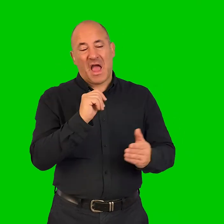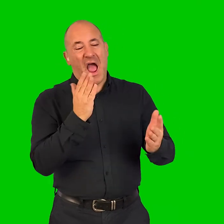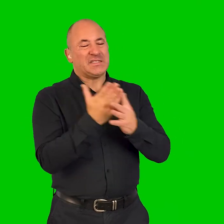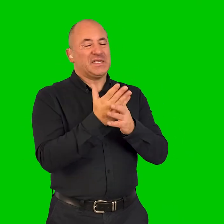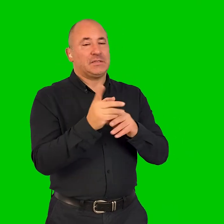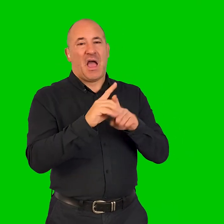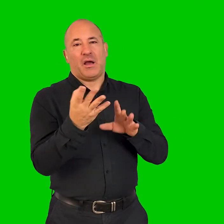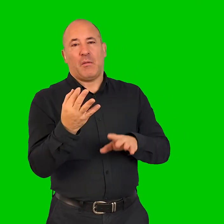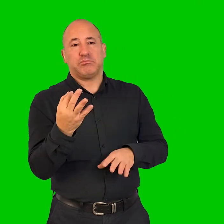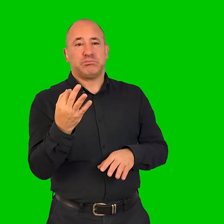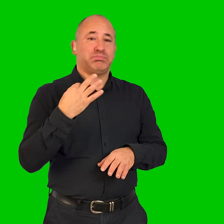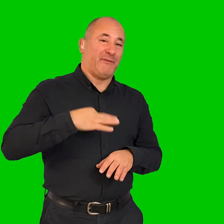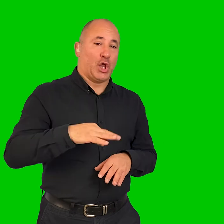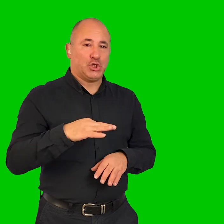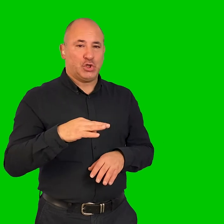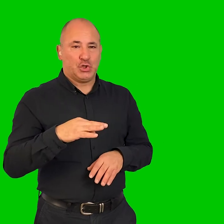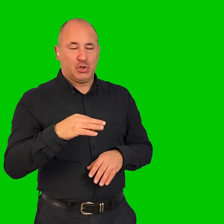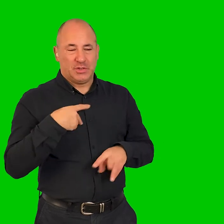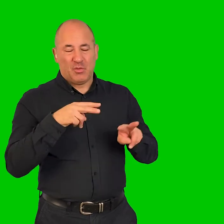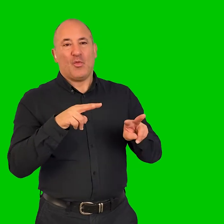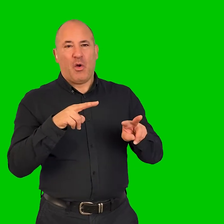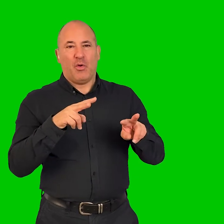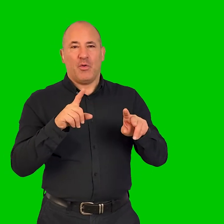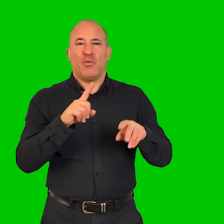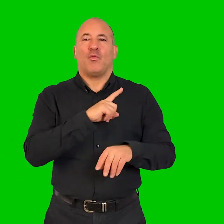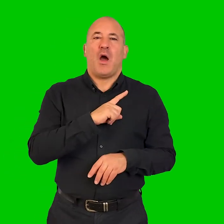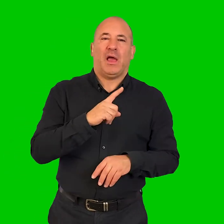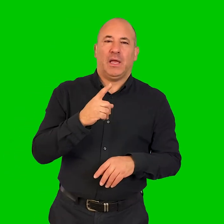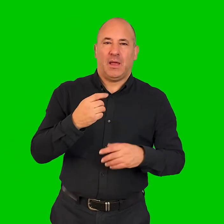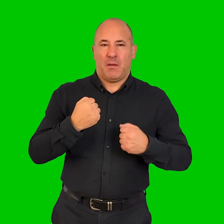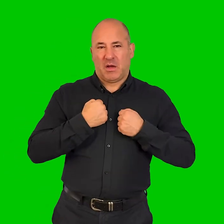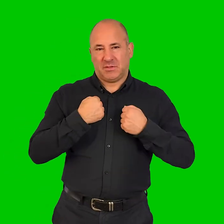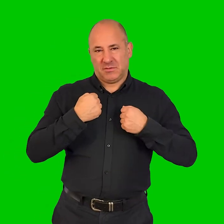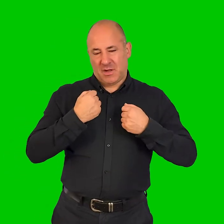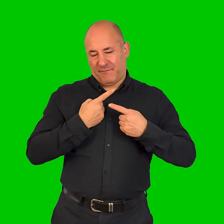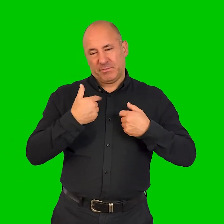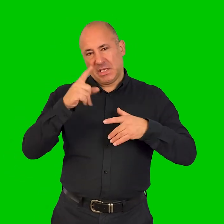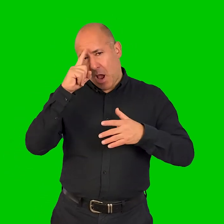I'm aware of the privilege of access as well because I've experienced, you know, like, like,